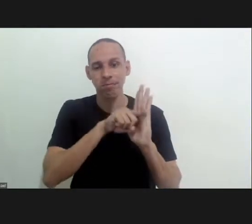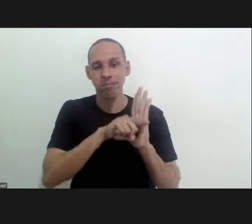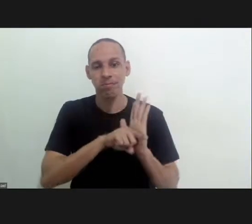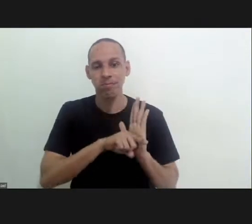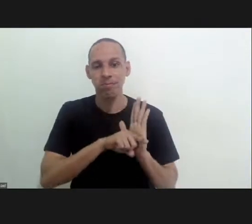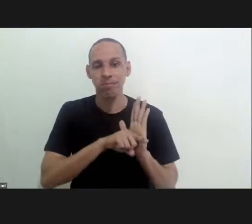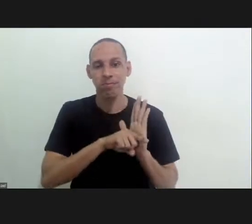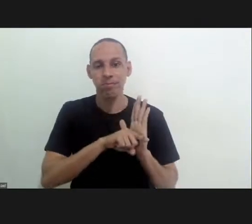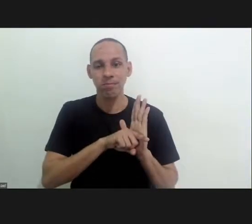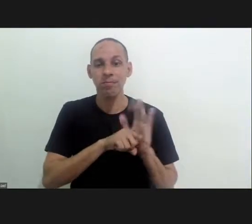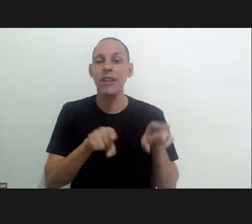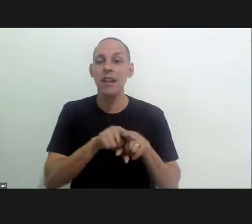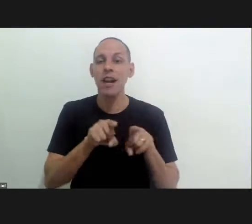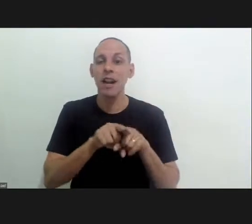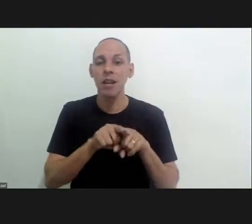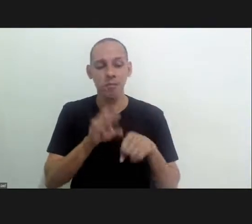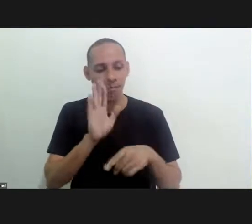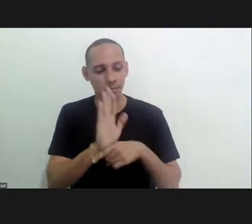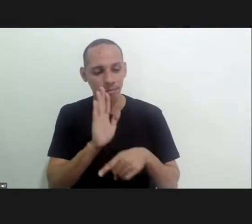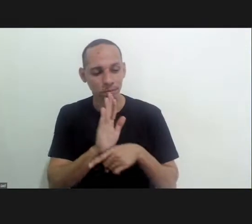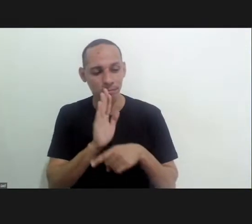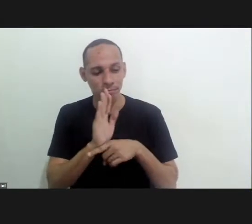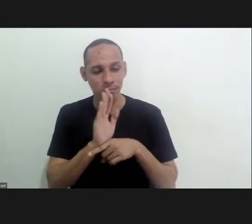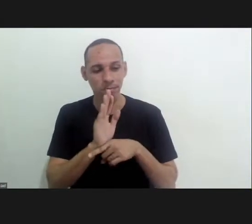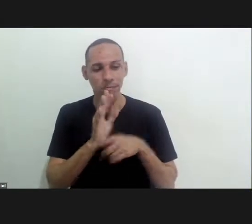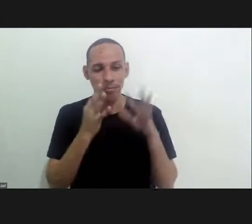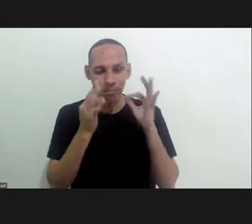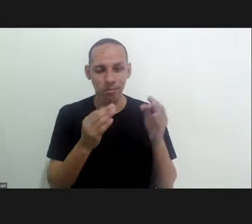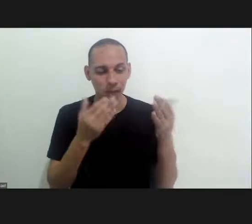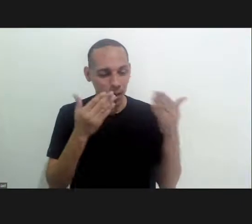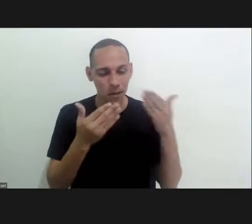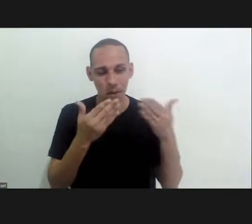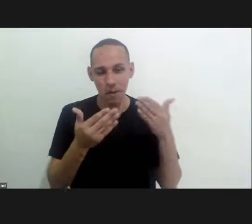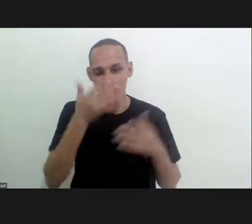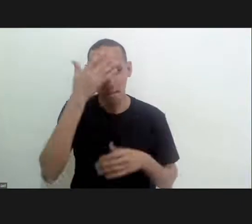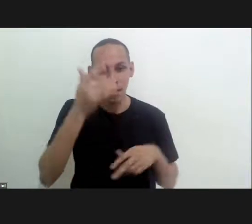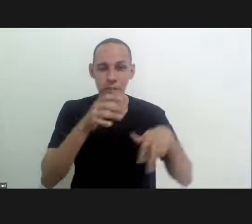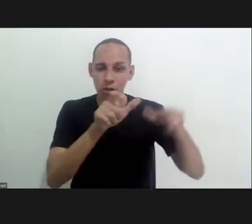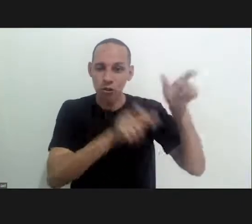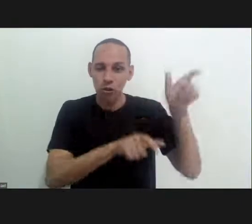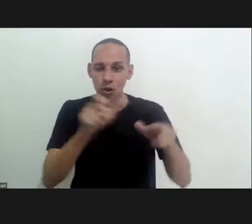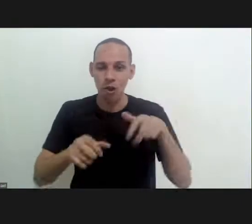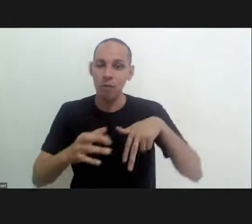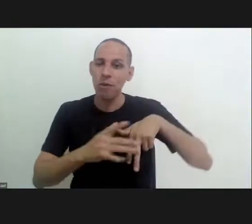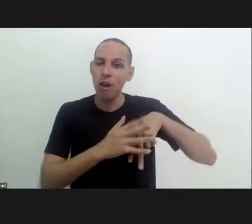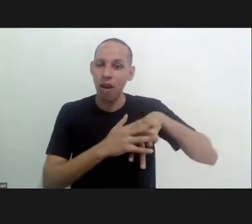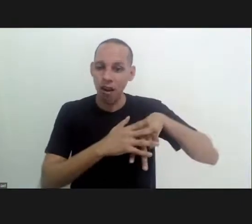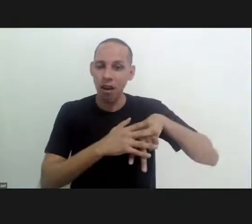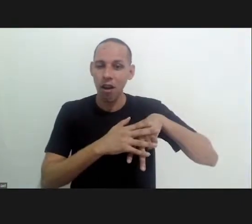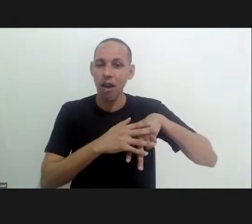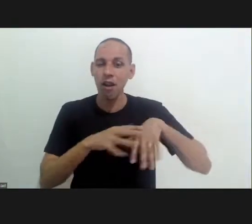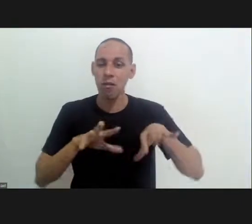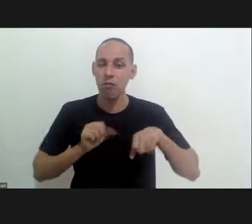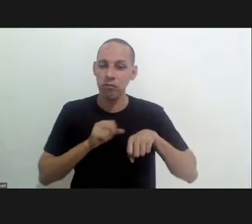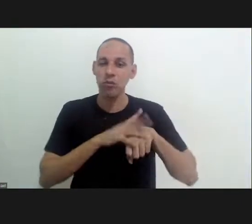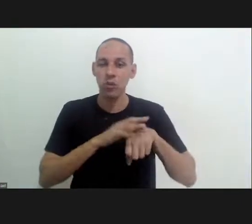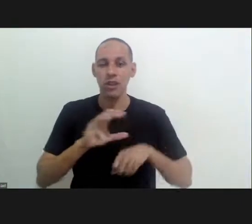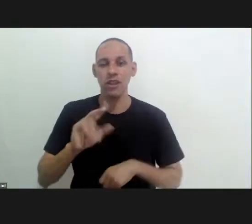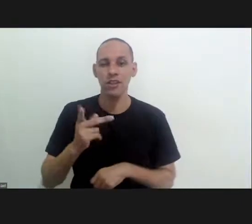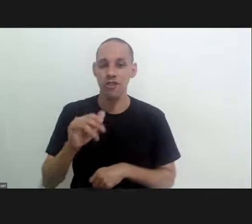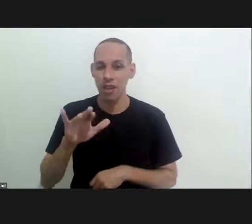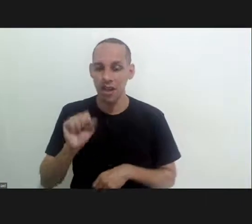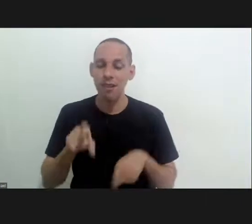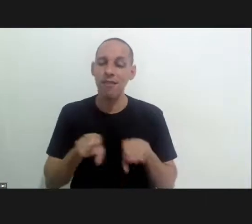research to research patients with Chagas disease and not that